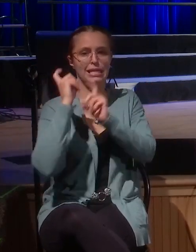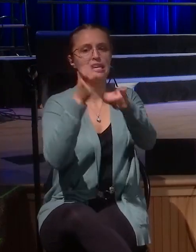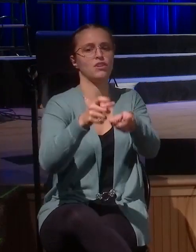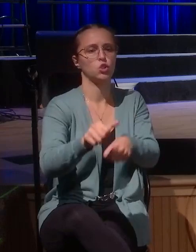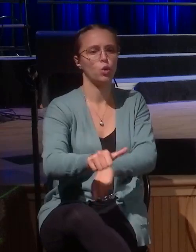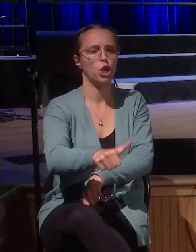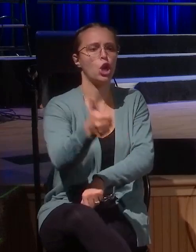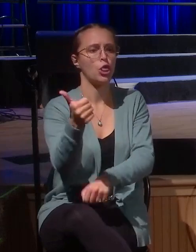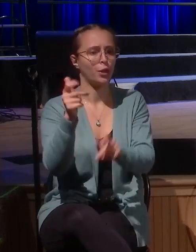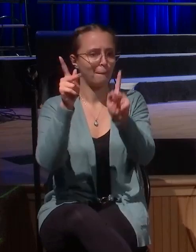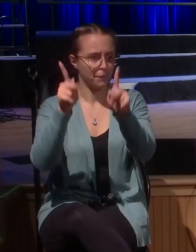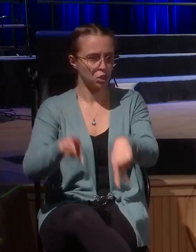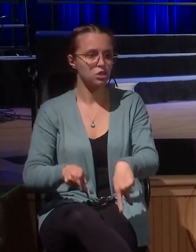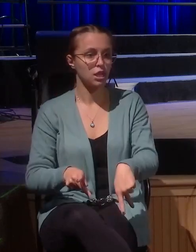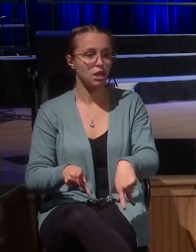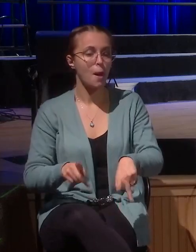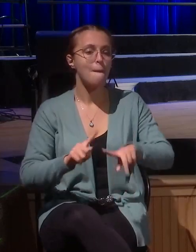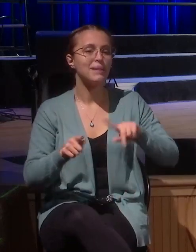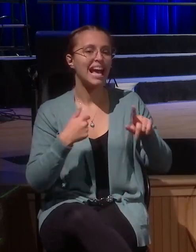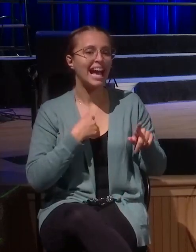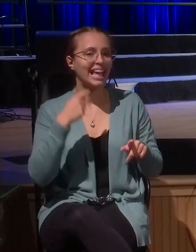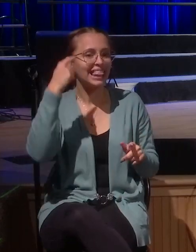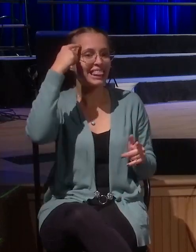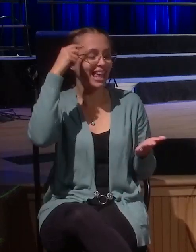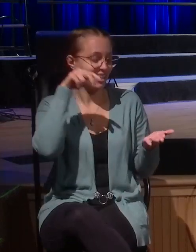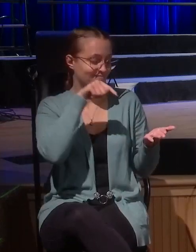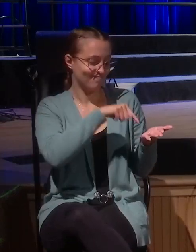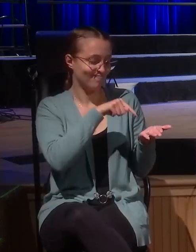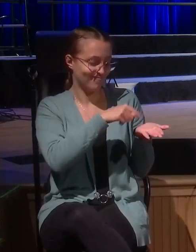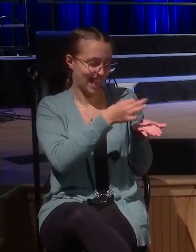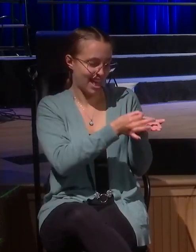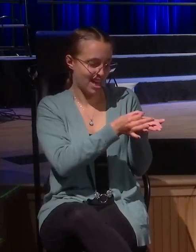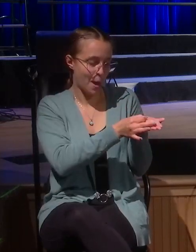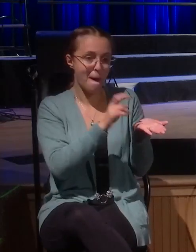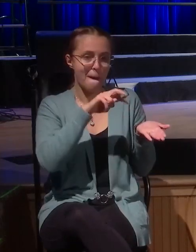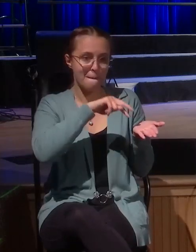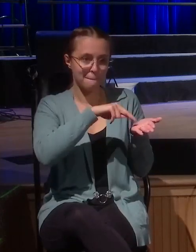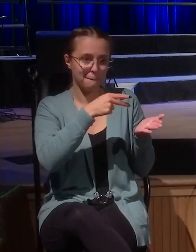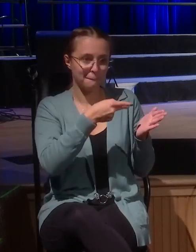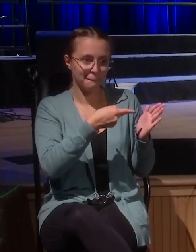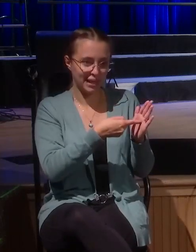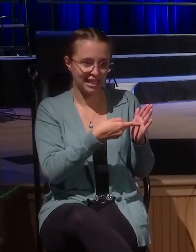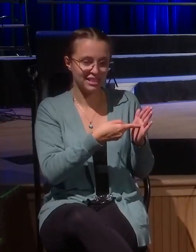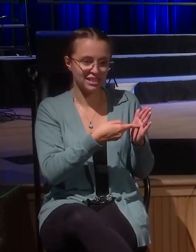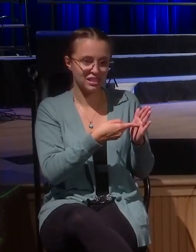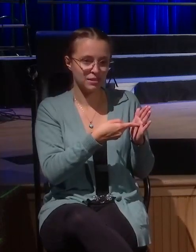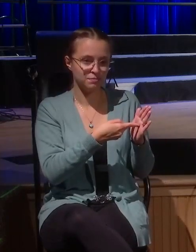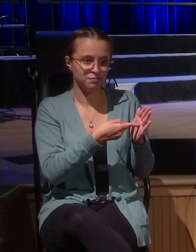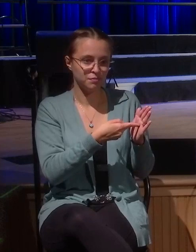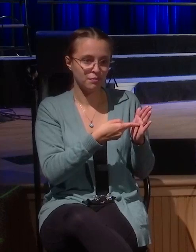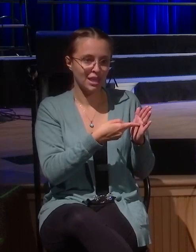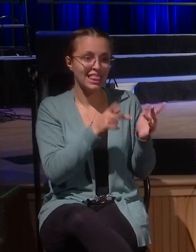the clue to what the mina is is what the disciples are thinking and talking about when Jesus tells this parable which is the kingdom of God.